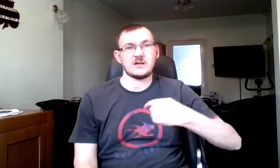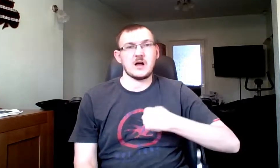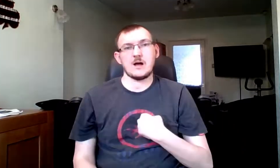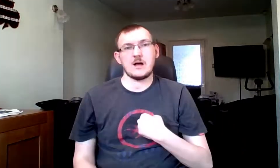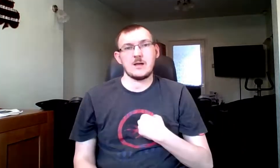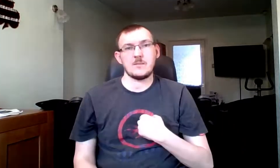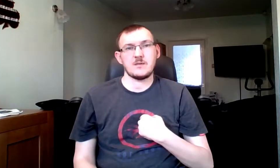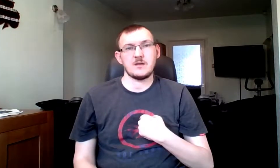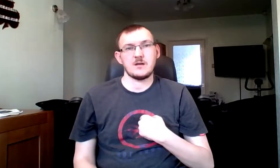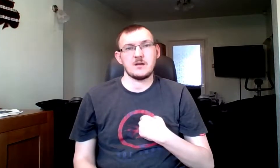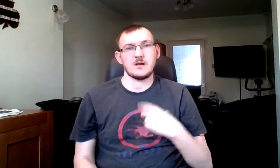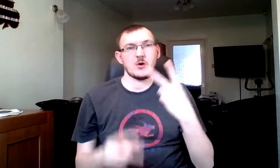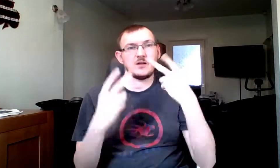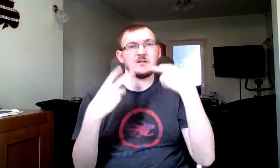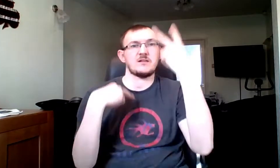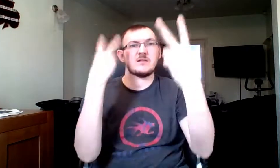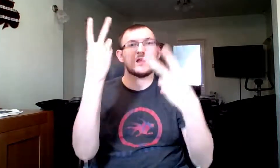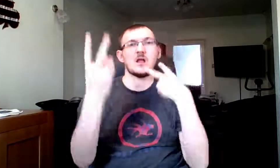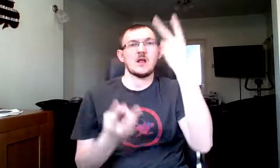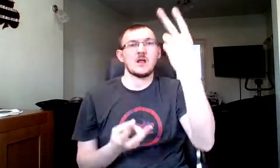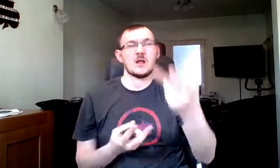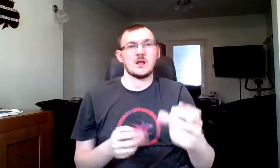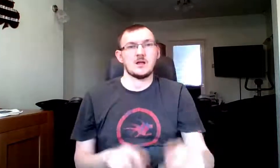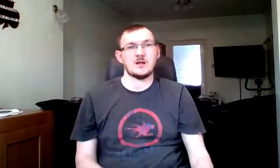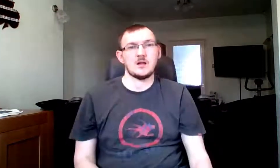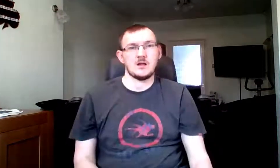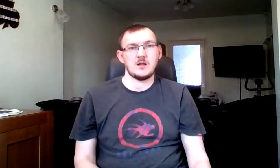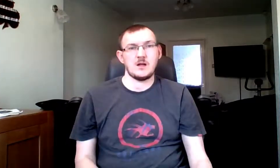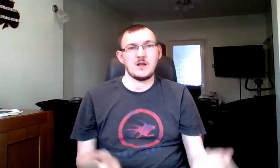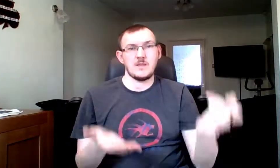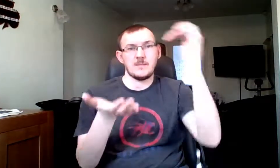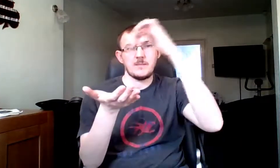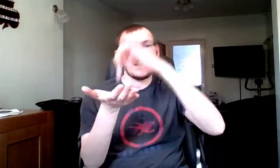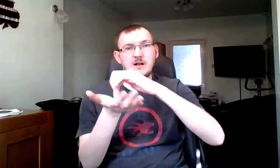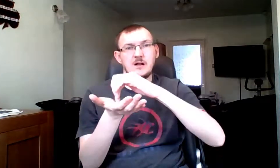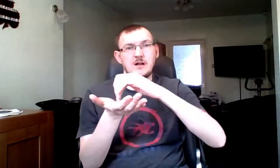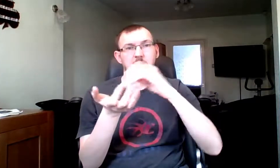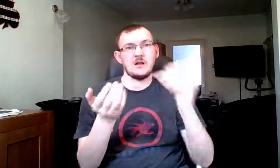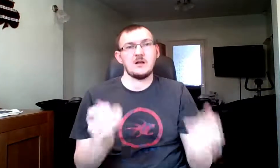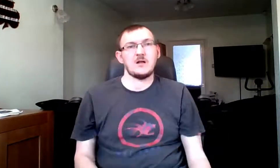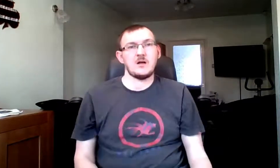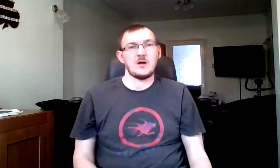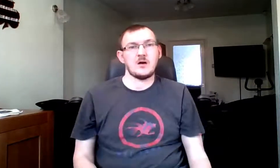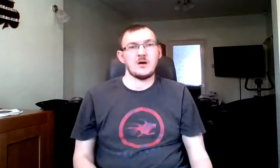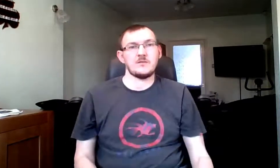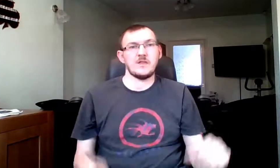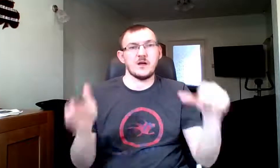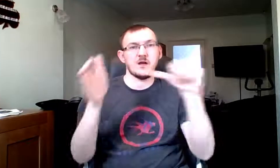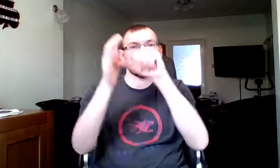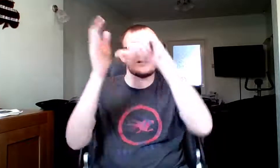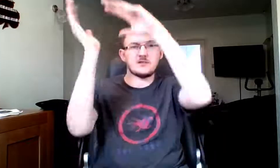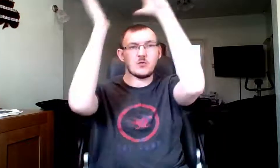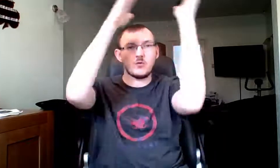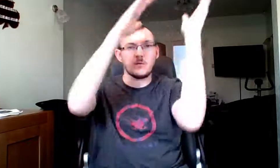I'm going to sing in the middle of the storm,